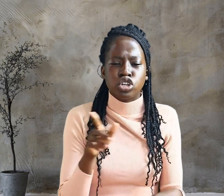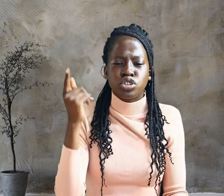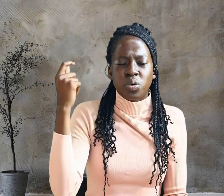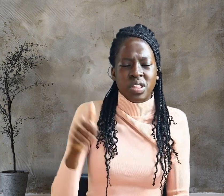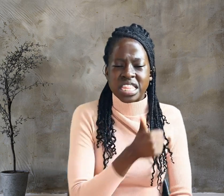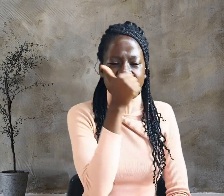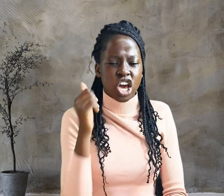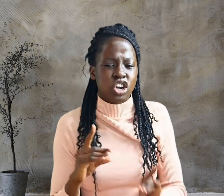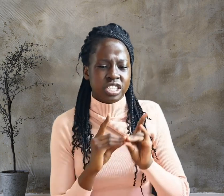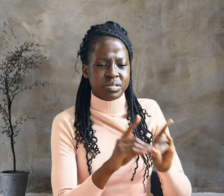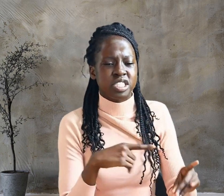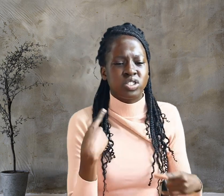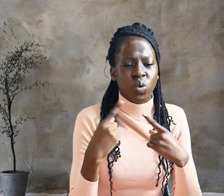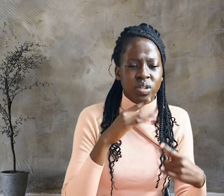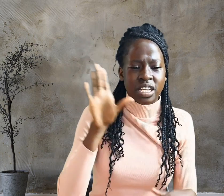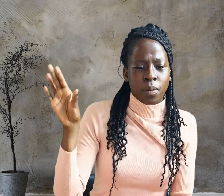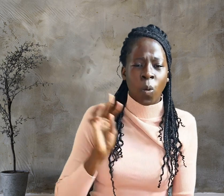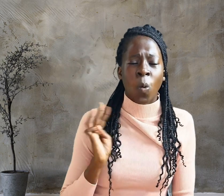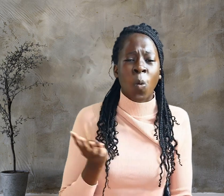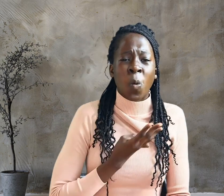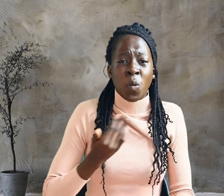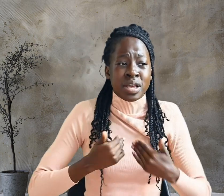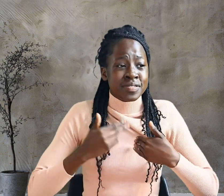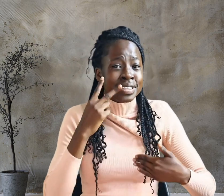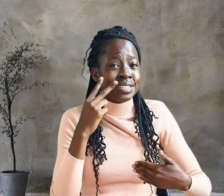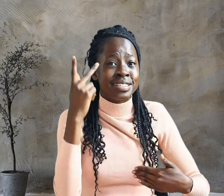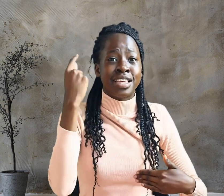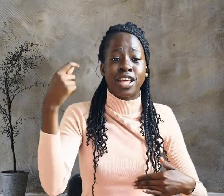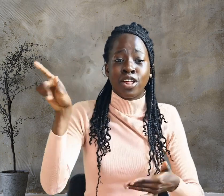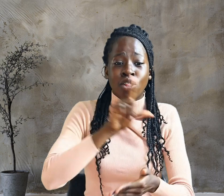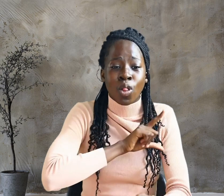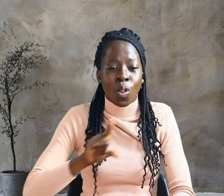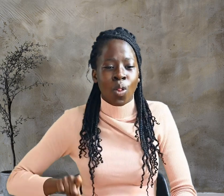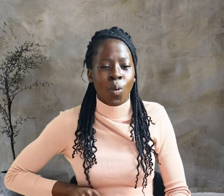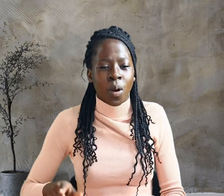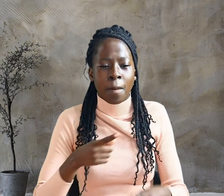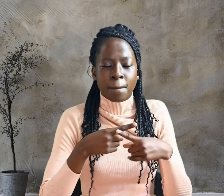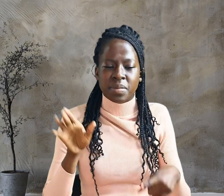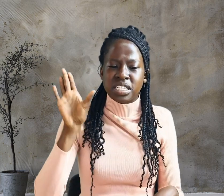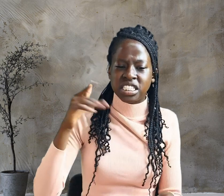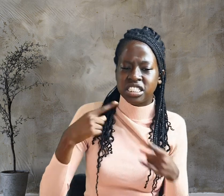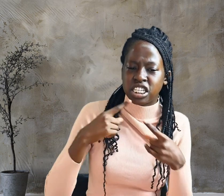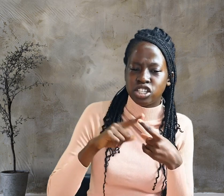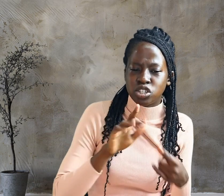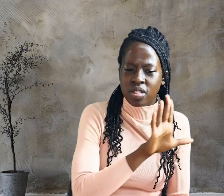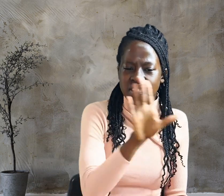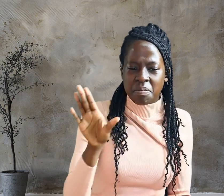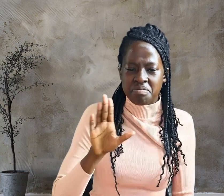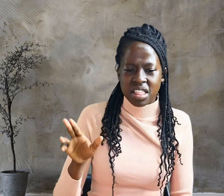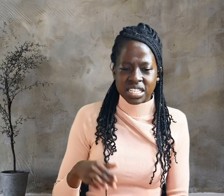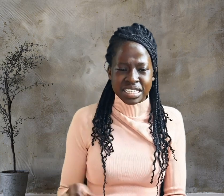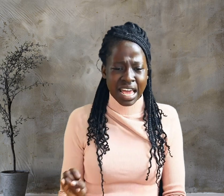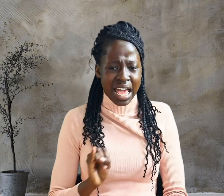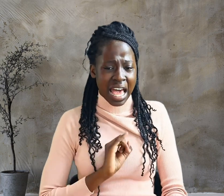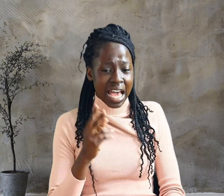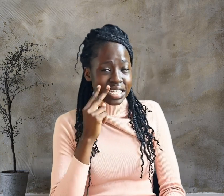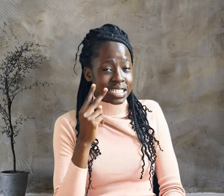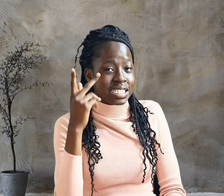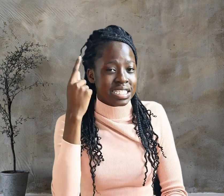We have seen the Lord. But he said to them, Unless I see the nail marks